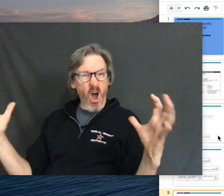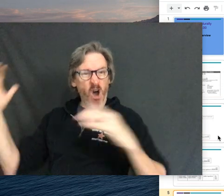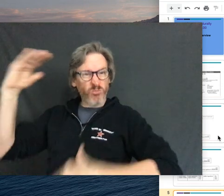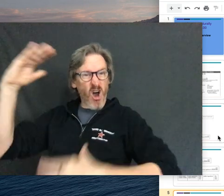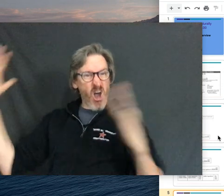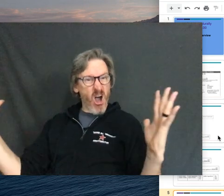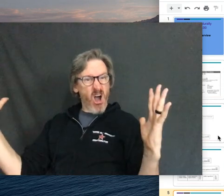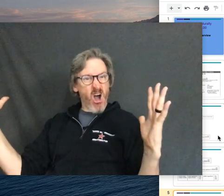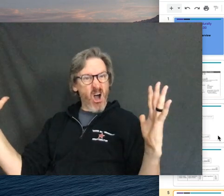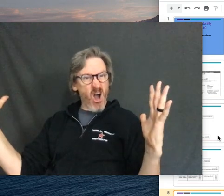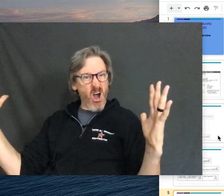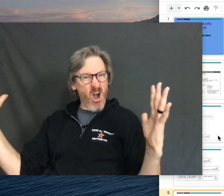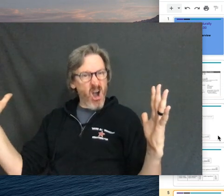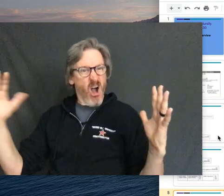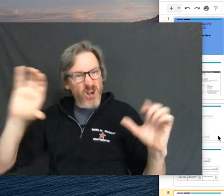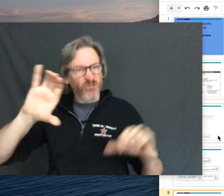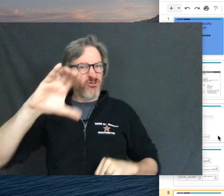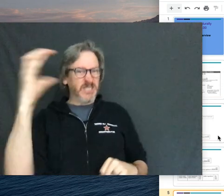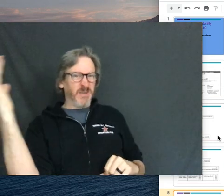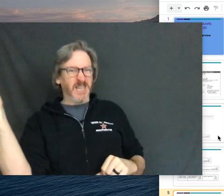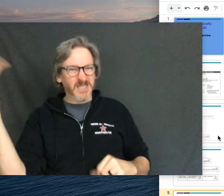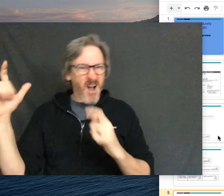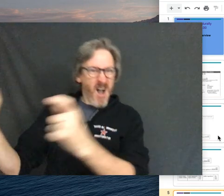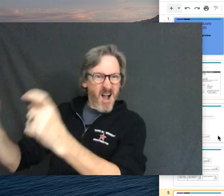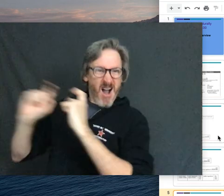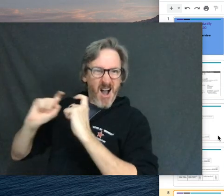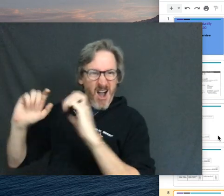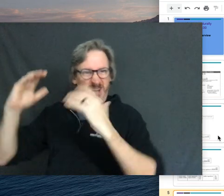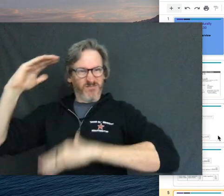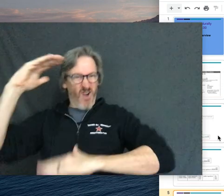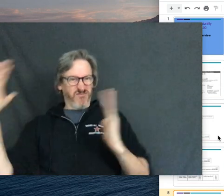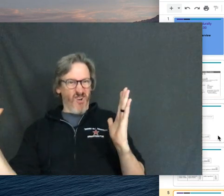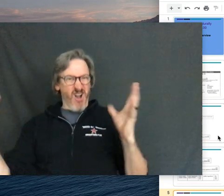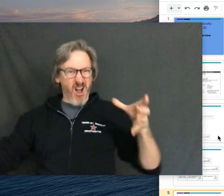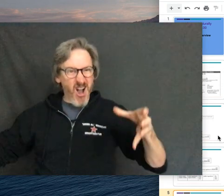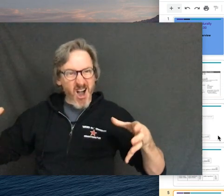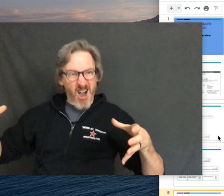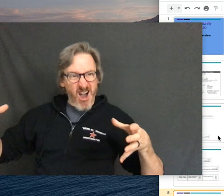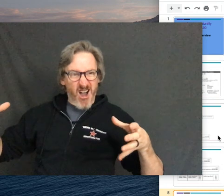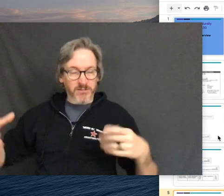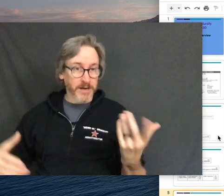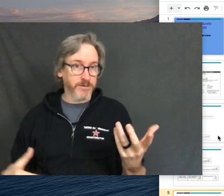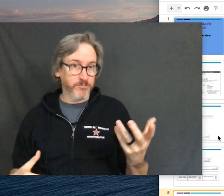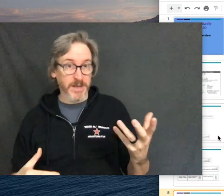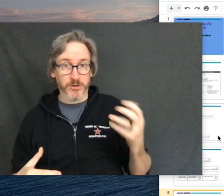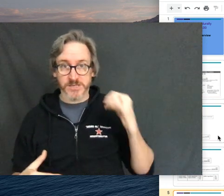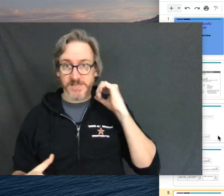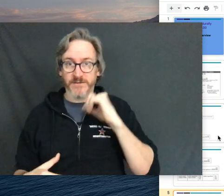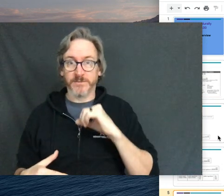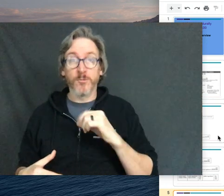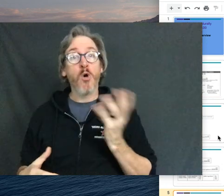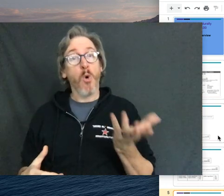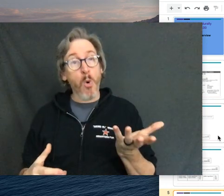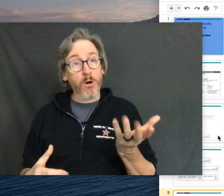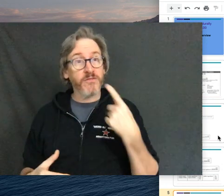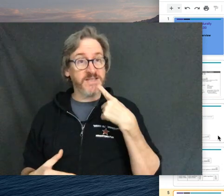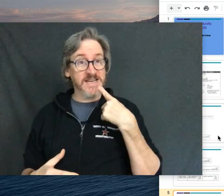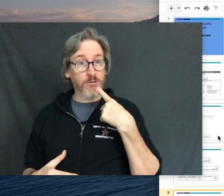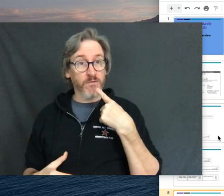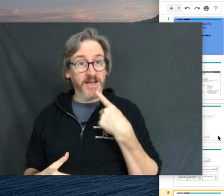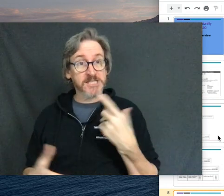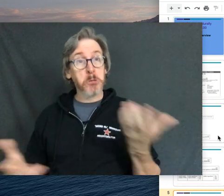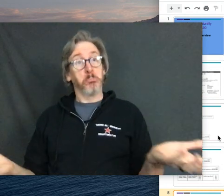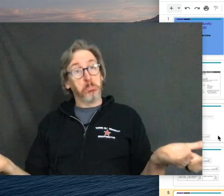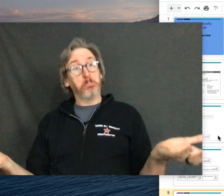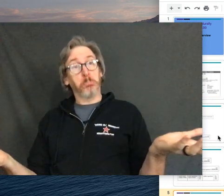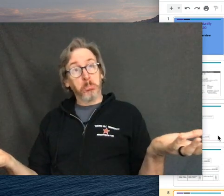right? Big Christmas gift. Or the De